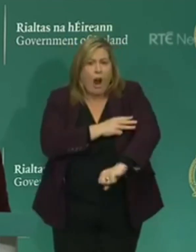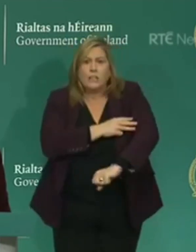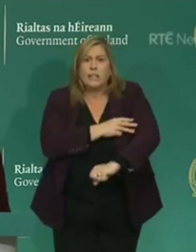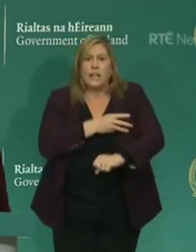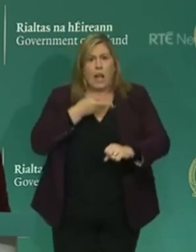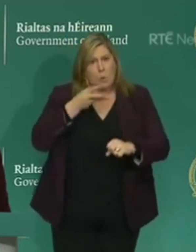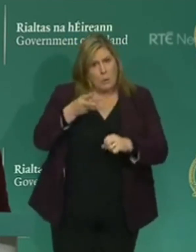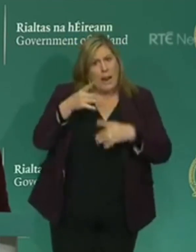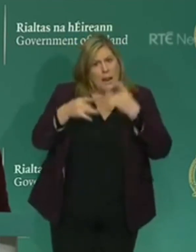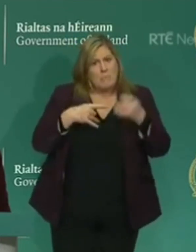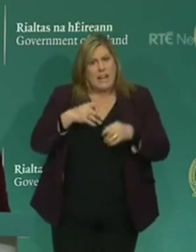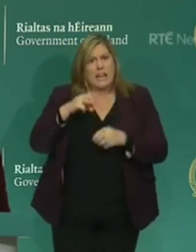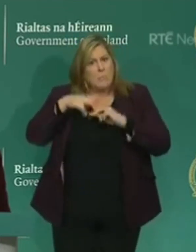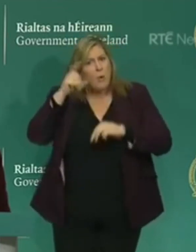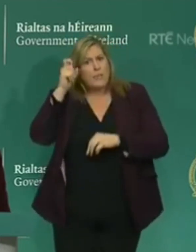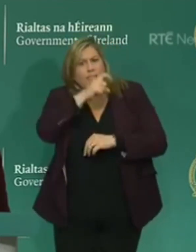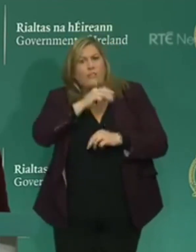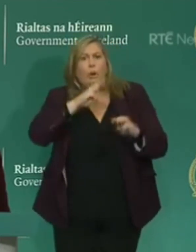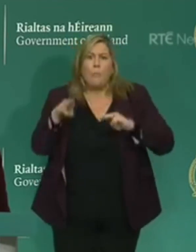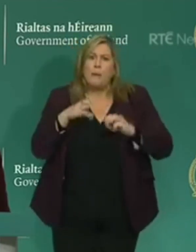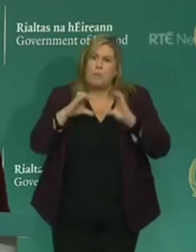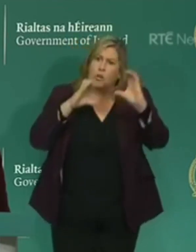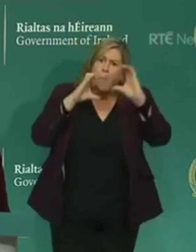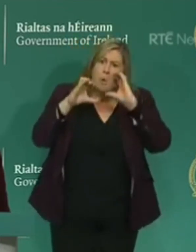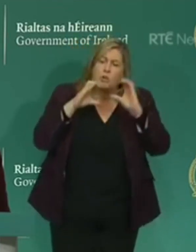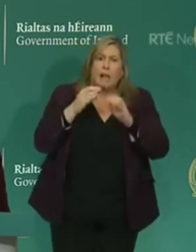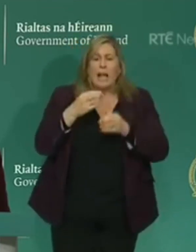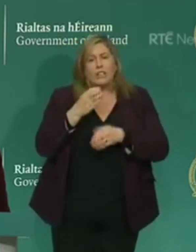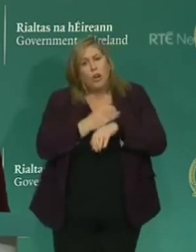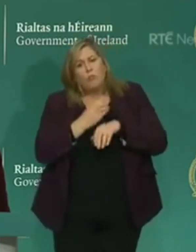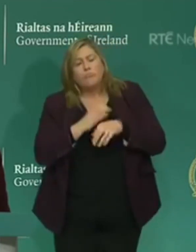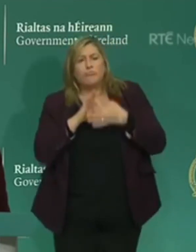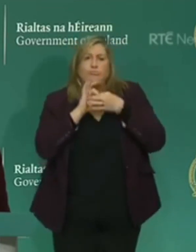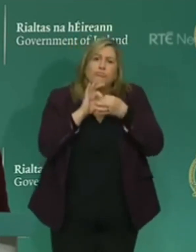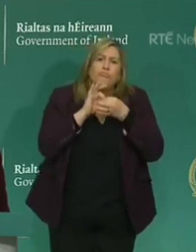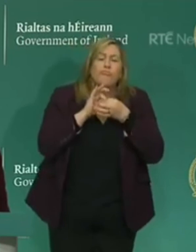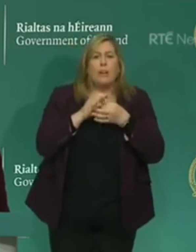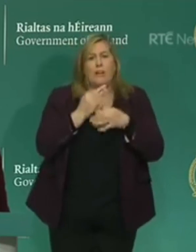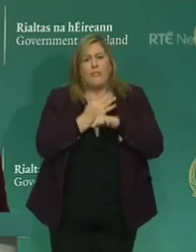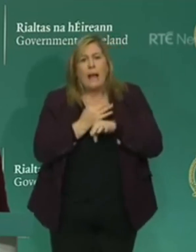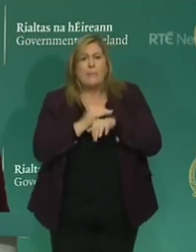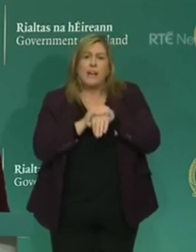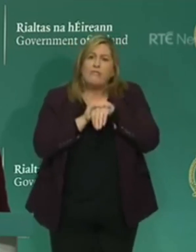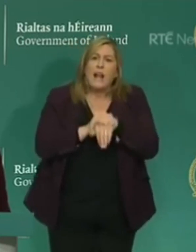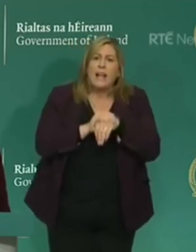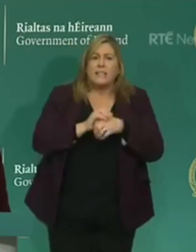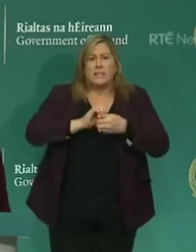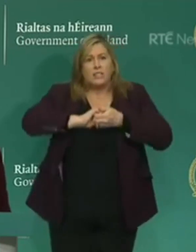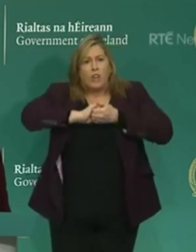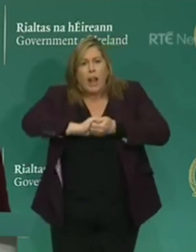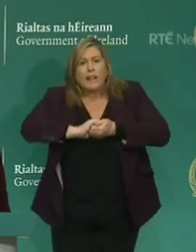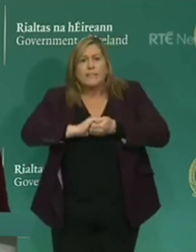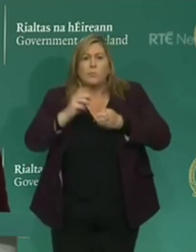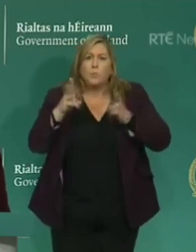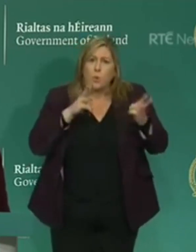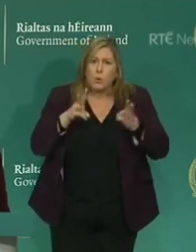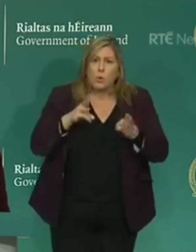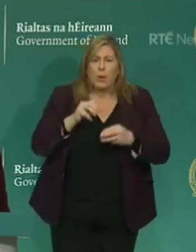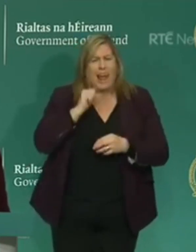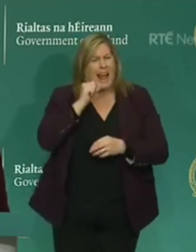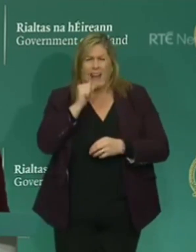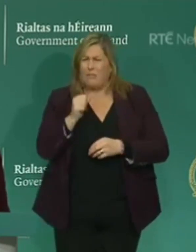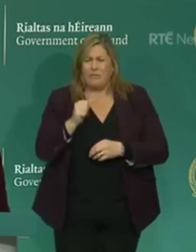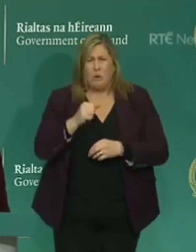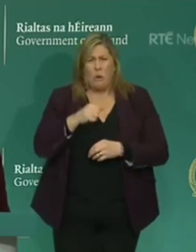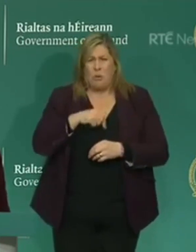make it harder for people to make contact with their families, their friends and their work colleagues. There is absolutely no truth in the